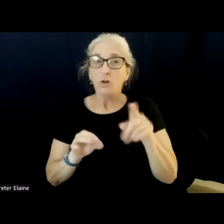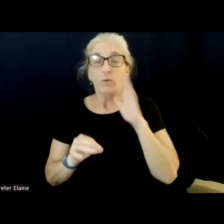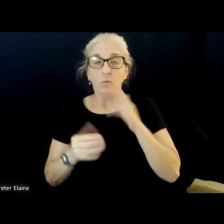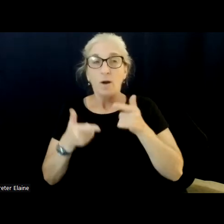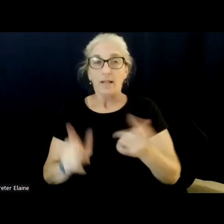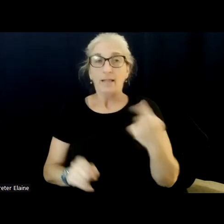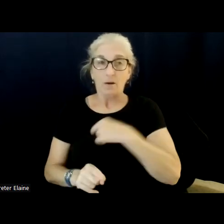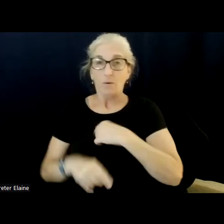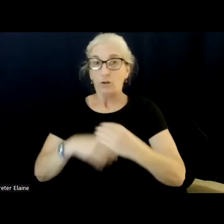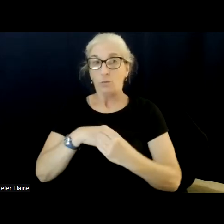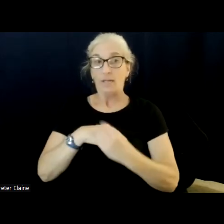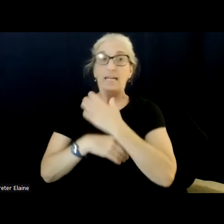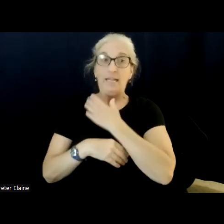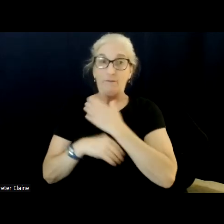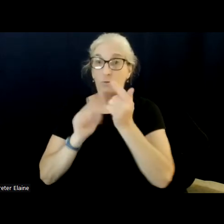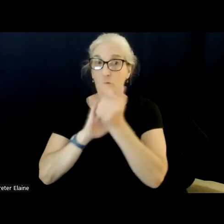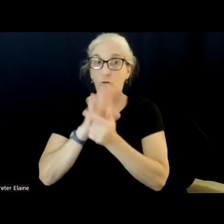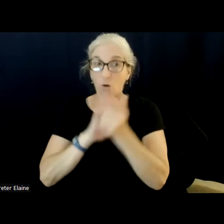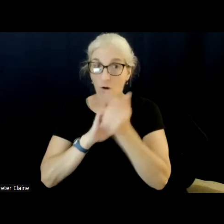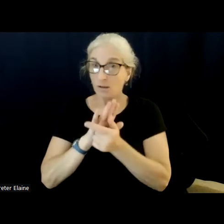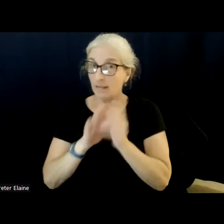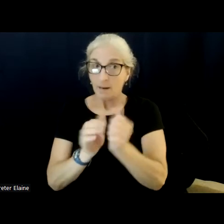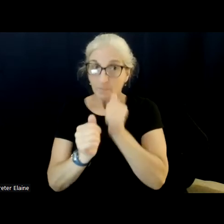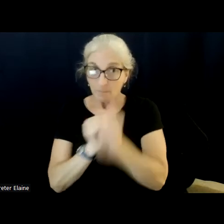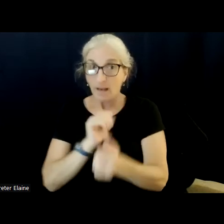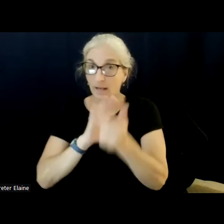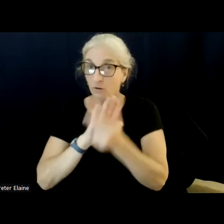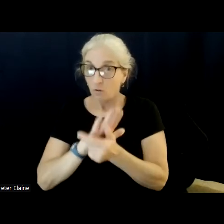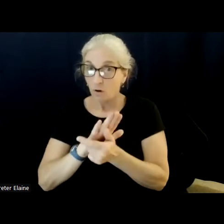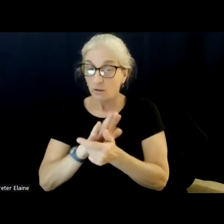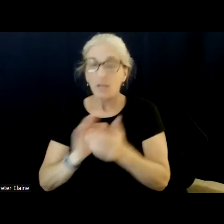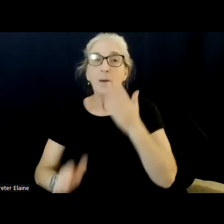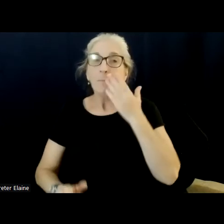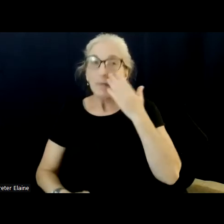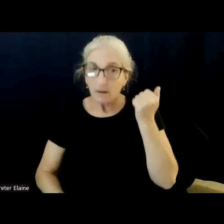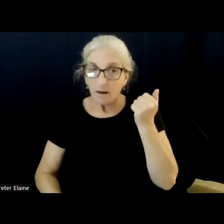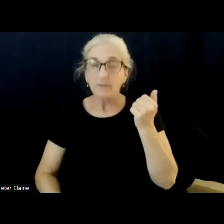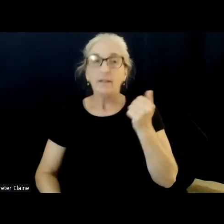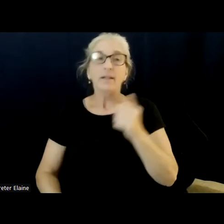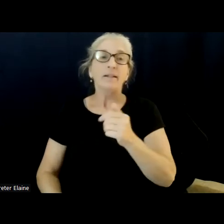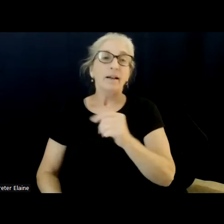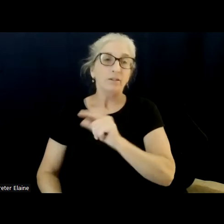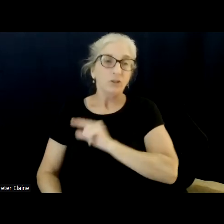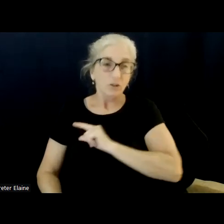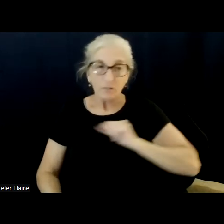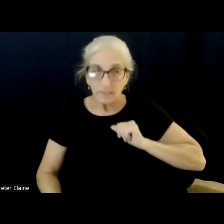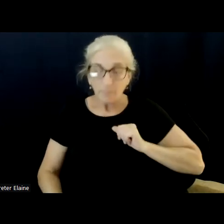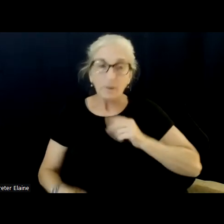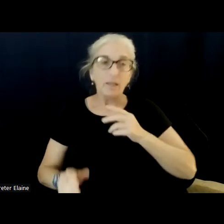legislation that's currently there and actually be able to pass a lot of it, because they're going to hear directly from you. How unique is it